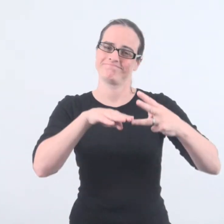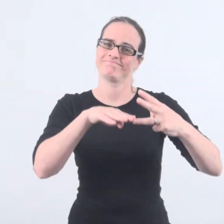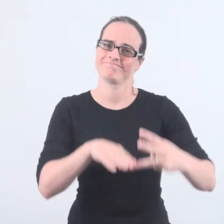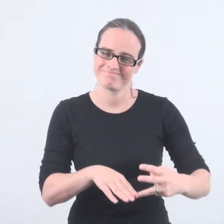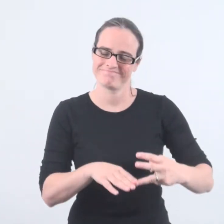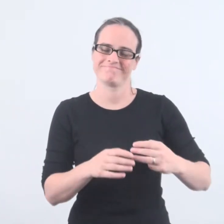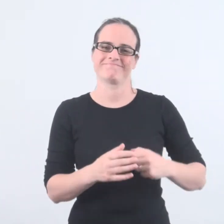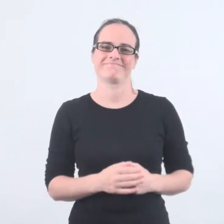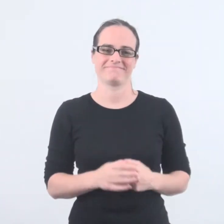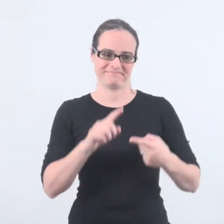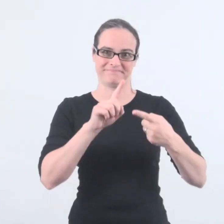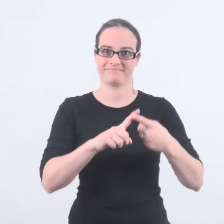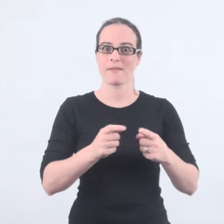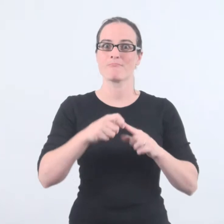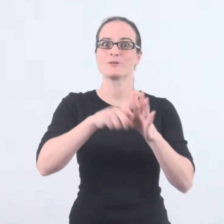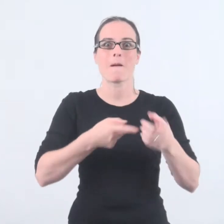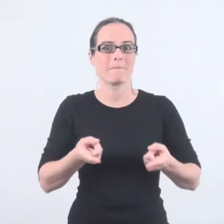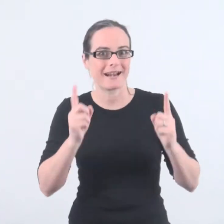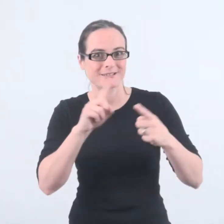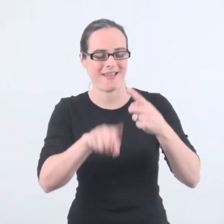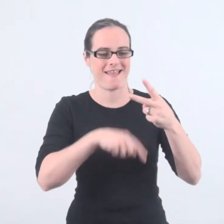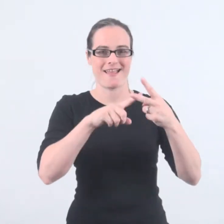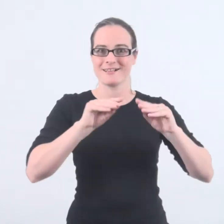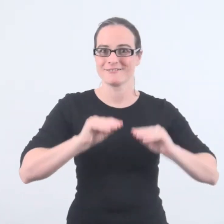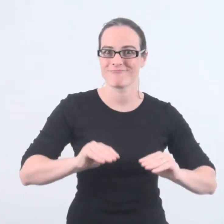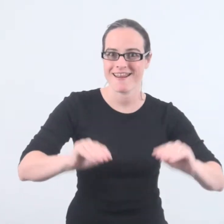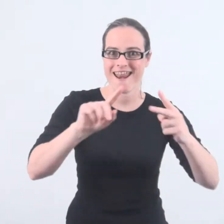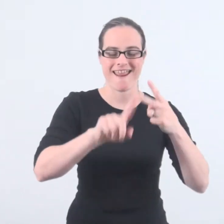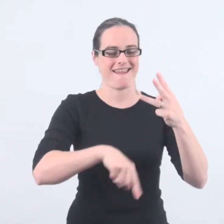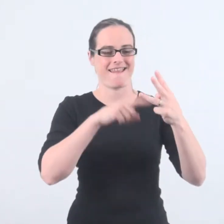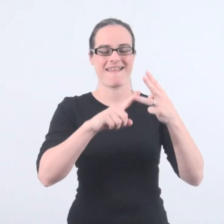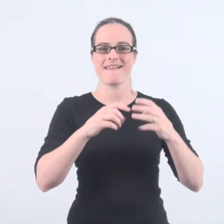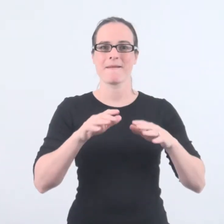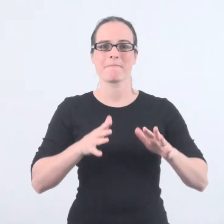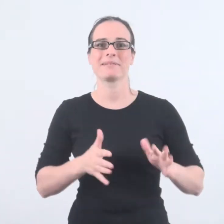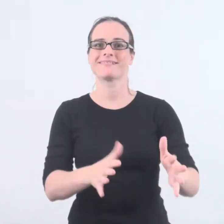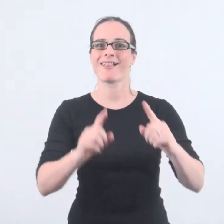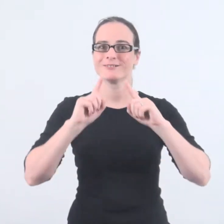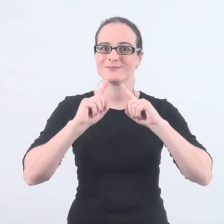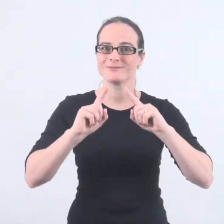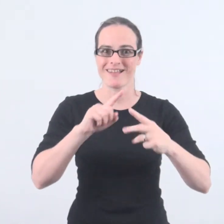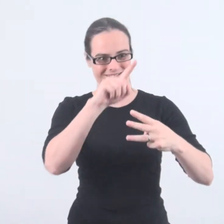The last person we're saying goodbye to has been our project manager, our trainer, and our BSL tutor.